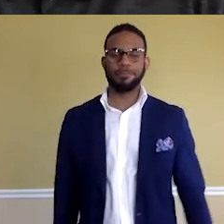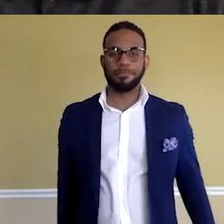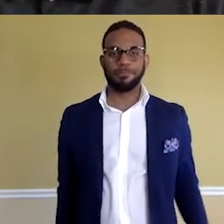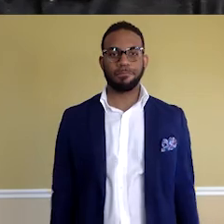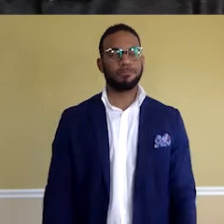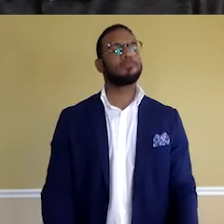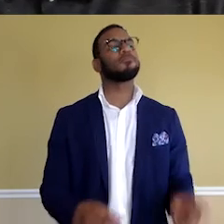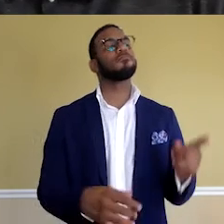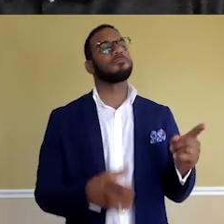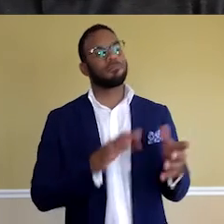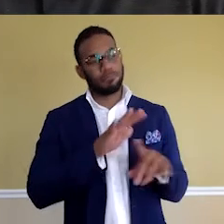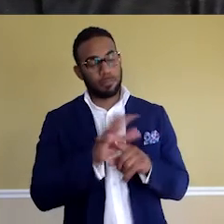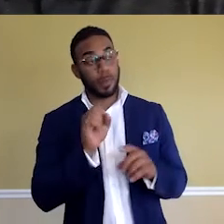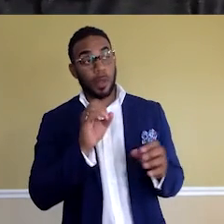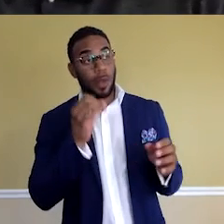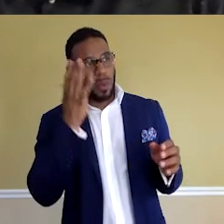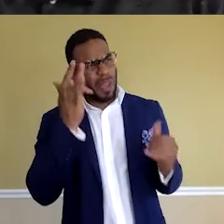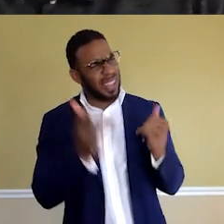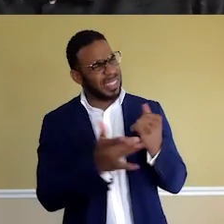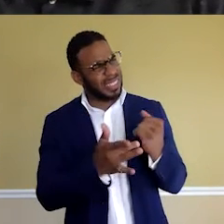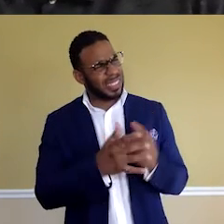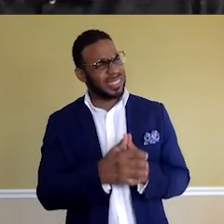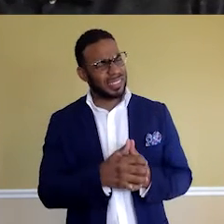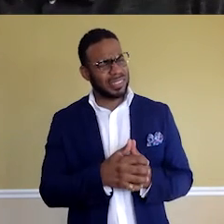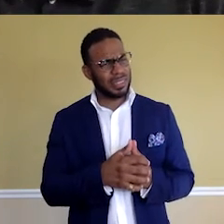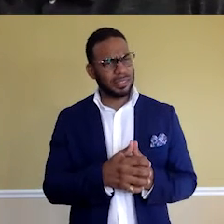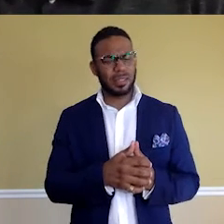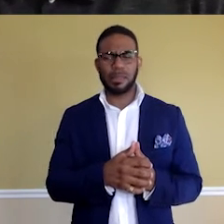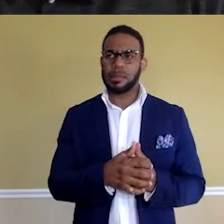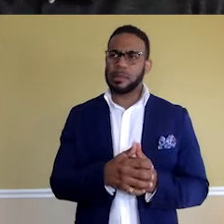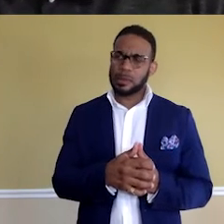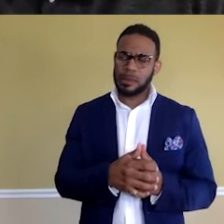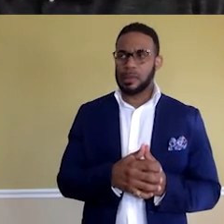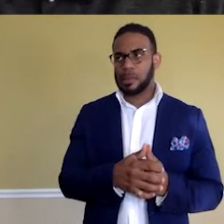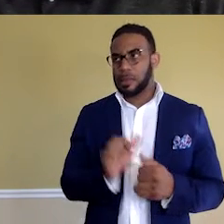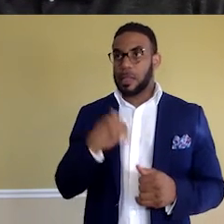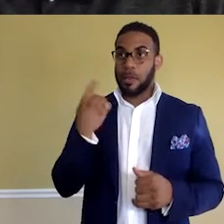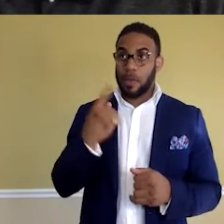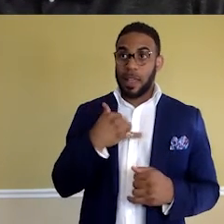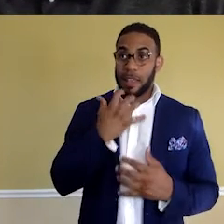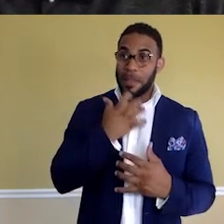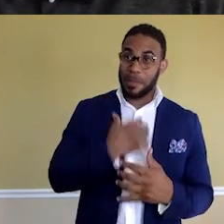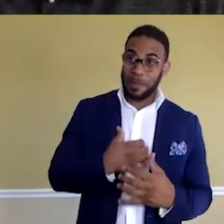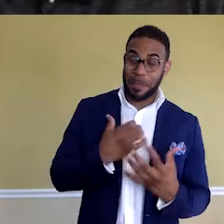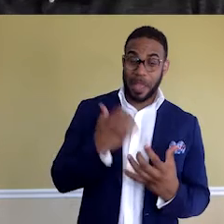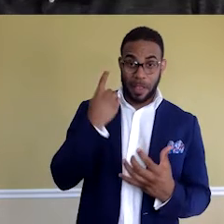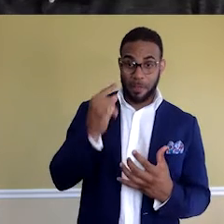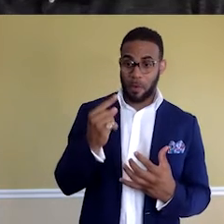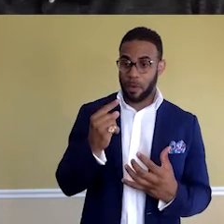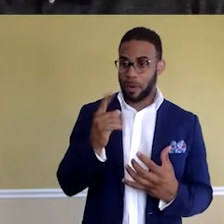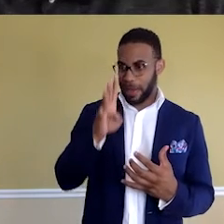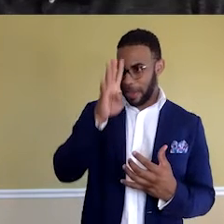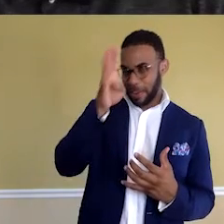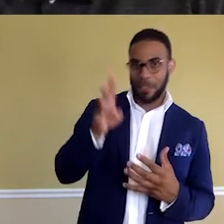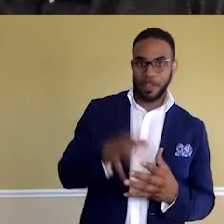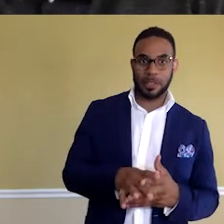That's awesome. That's awesome. So why tech? You know what? I've always had a passion for innovation and